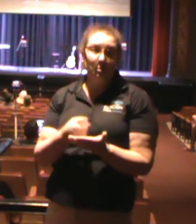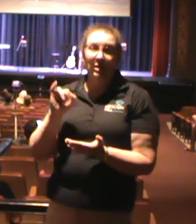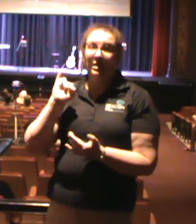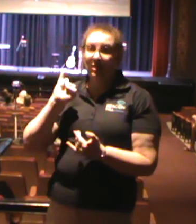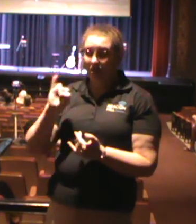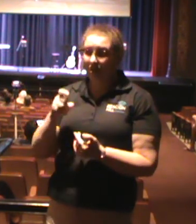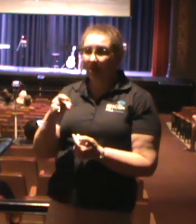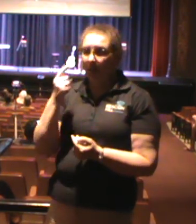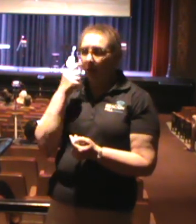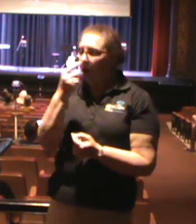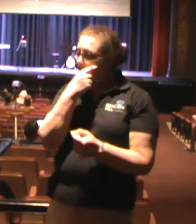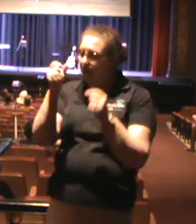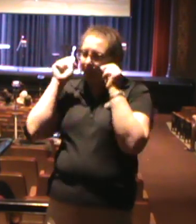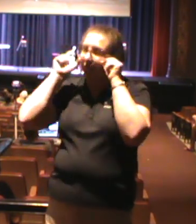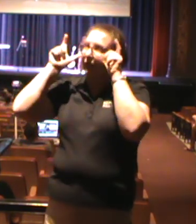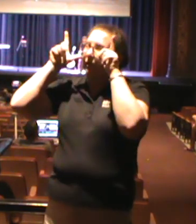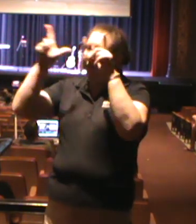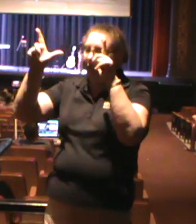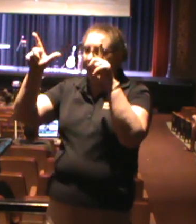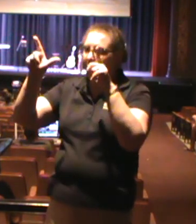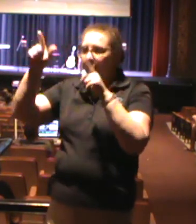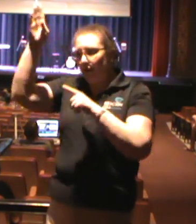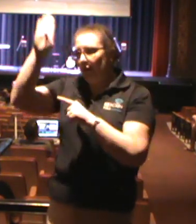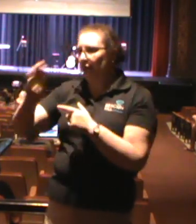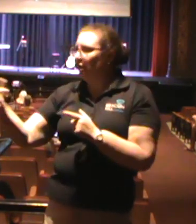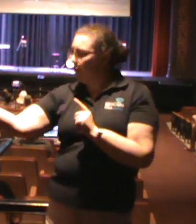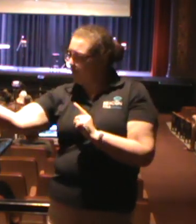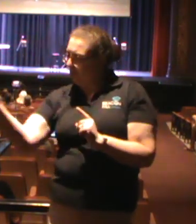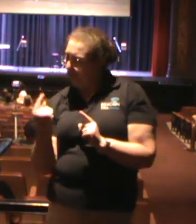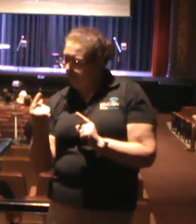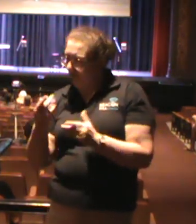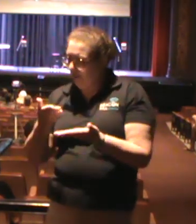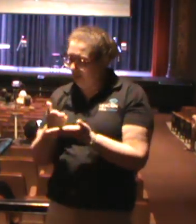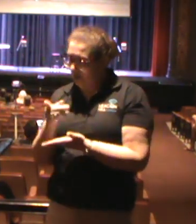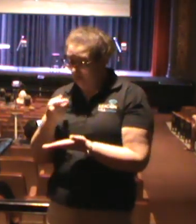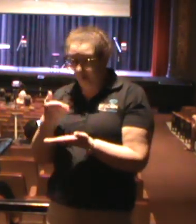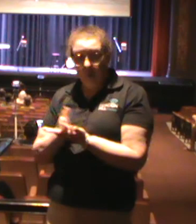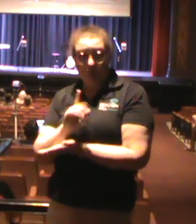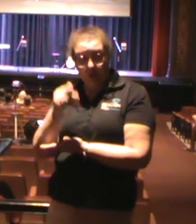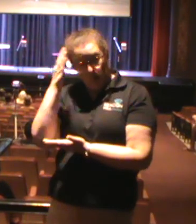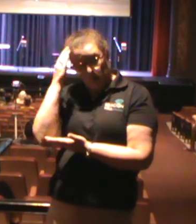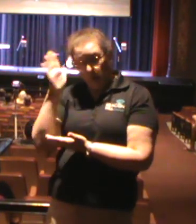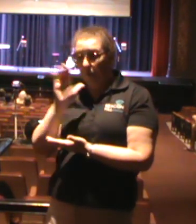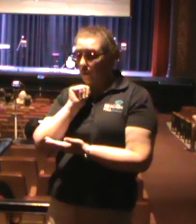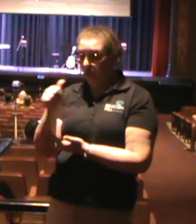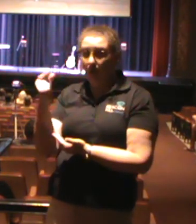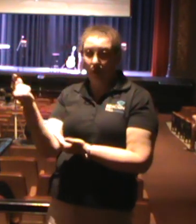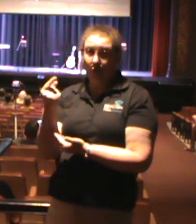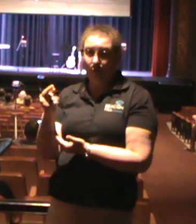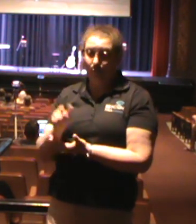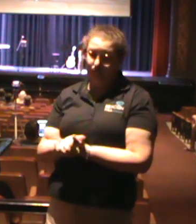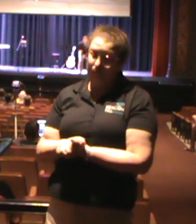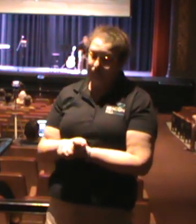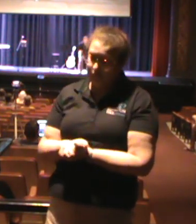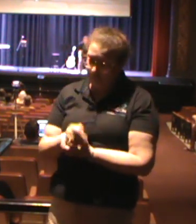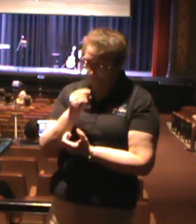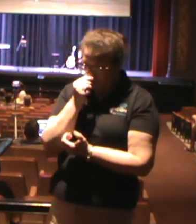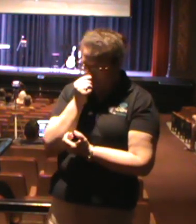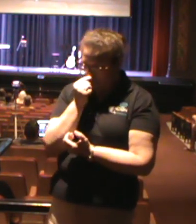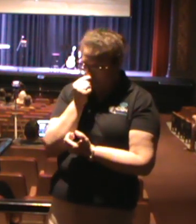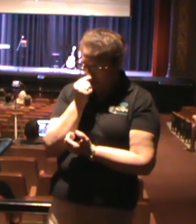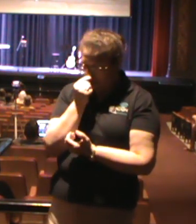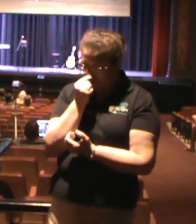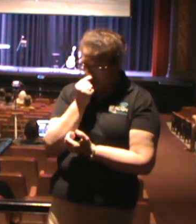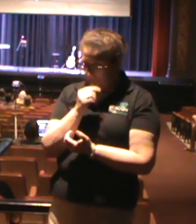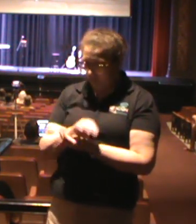open your eyes, and God will bring somebody right to you and let you know that you are not alone in this battle. Someone will bring